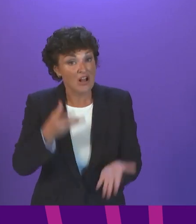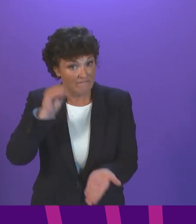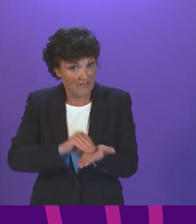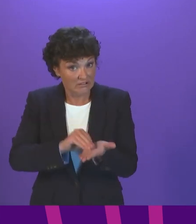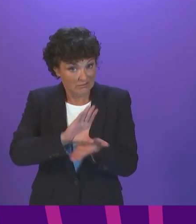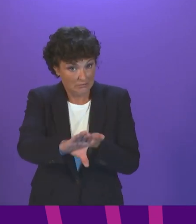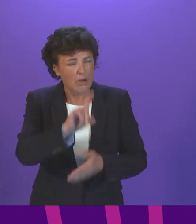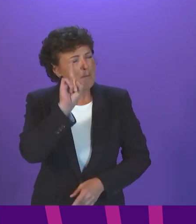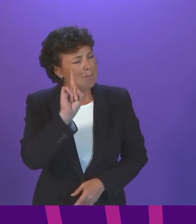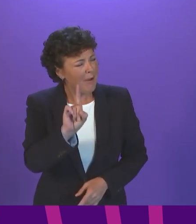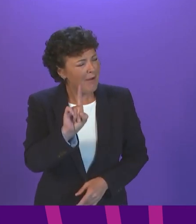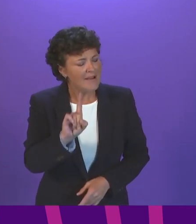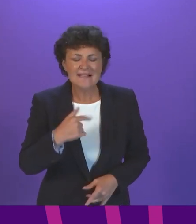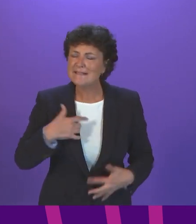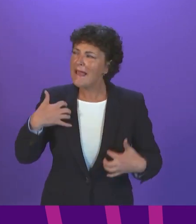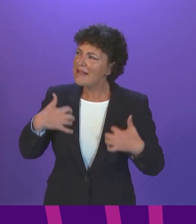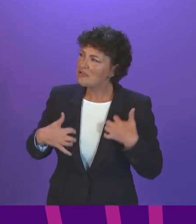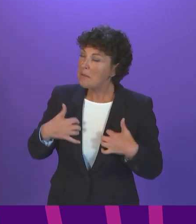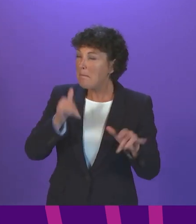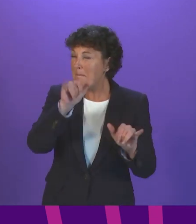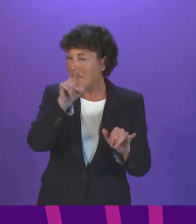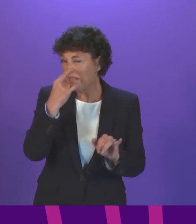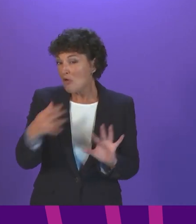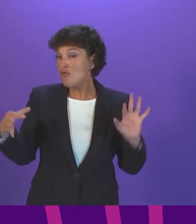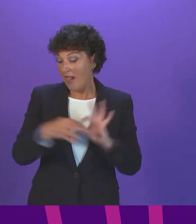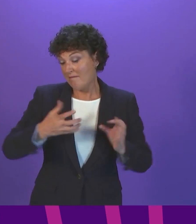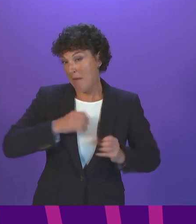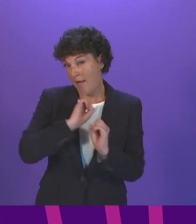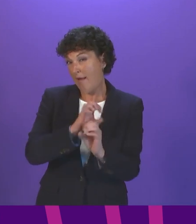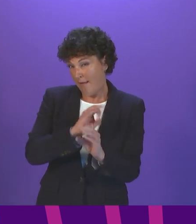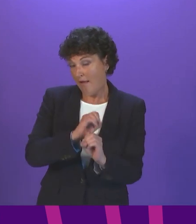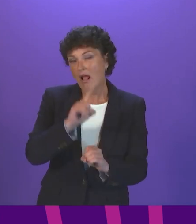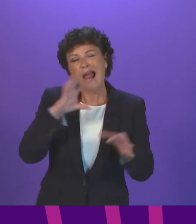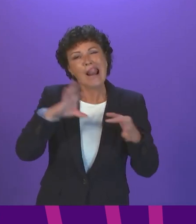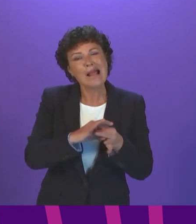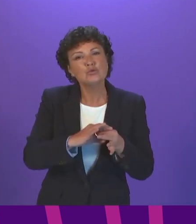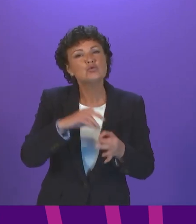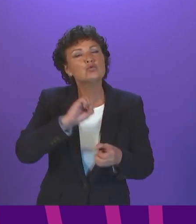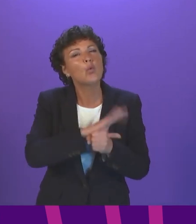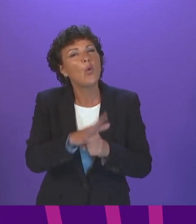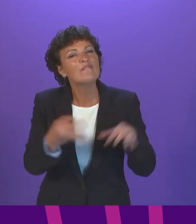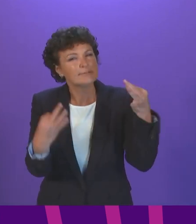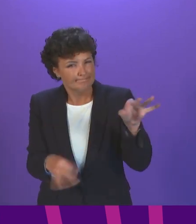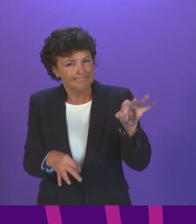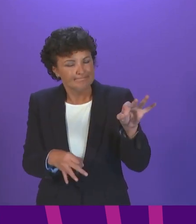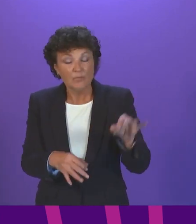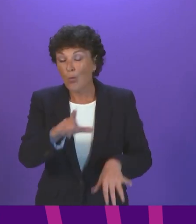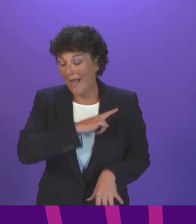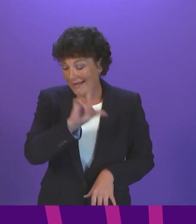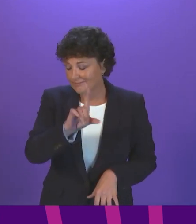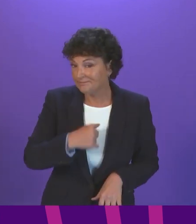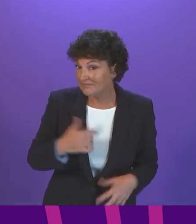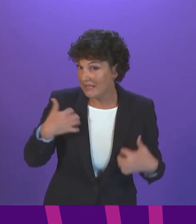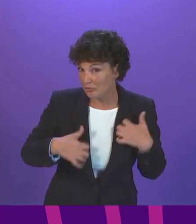interesting, though, and this will be relevant to the point I'm about to make in relation to COVID certification. It's interesting because the